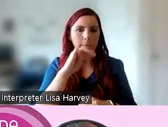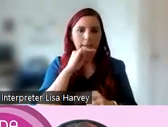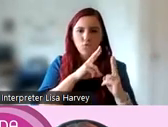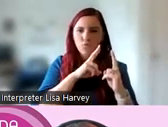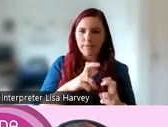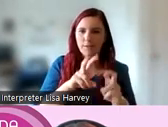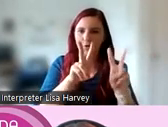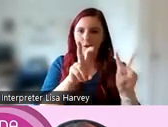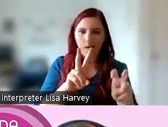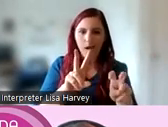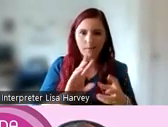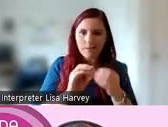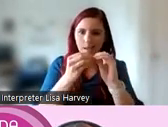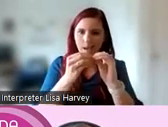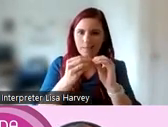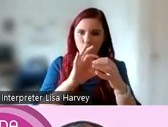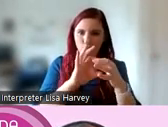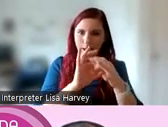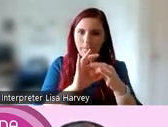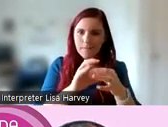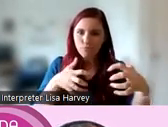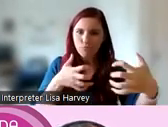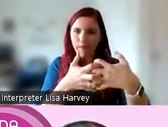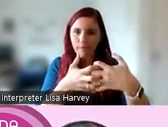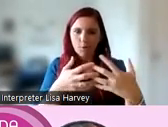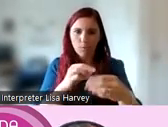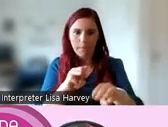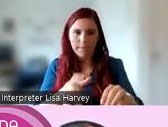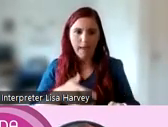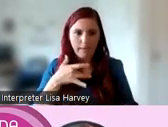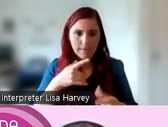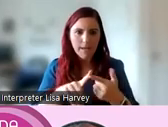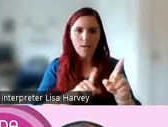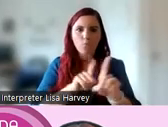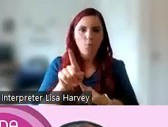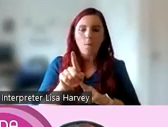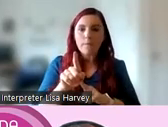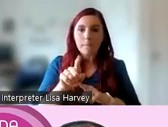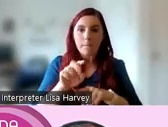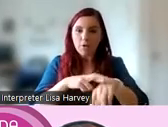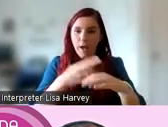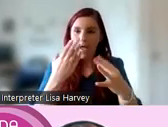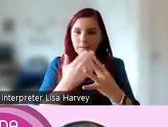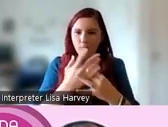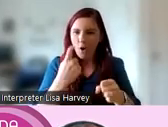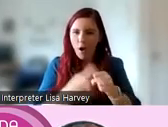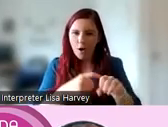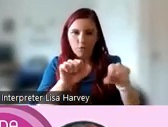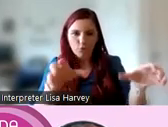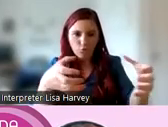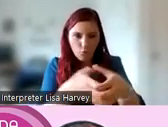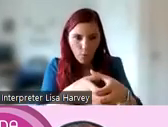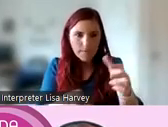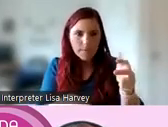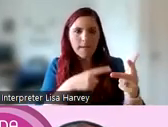designs are authentic and relevant. It can help with accessing harder to reach groups. Co-researchers will often anticipate problems and